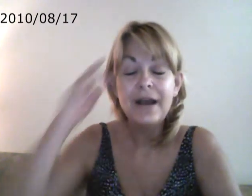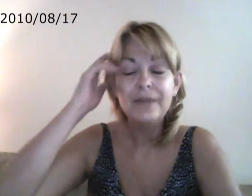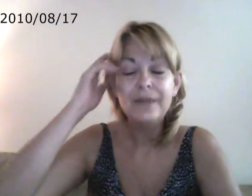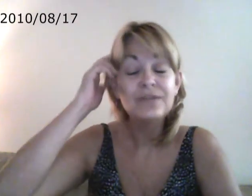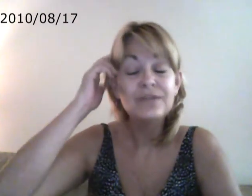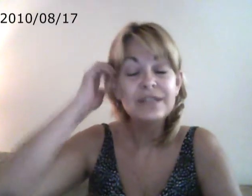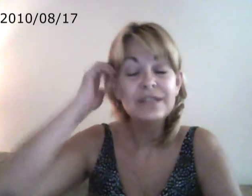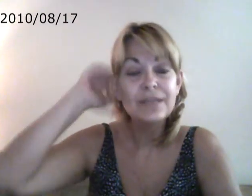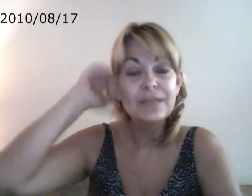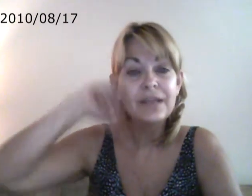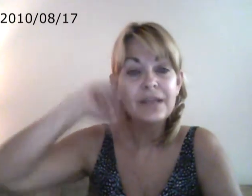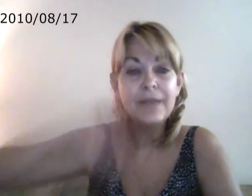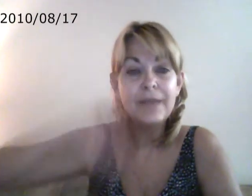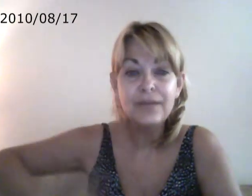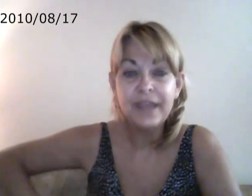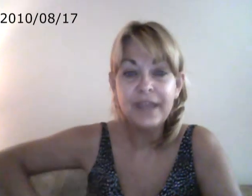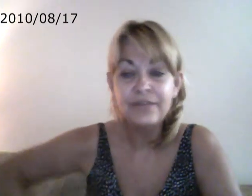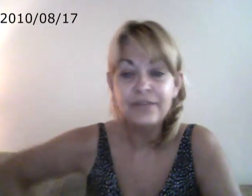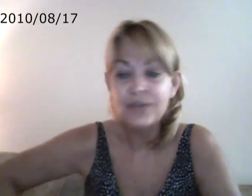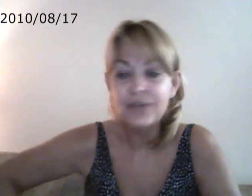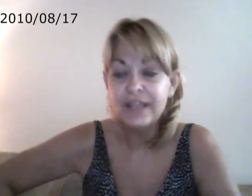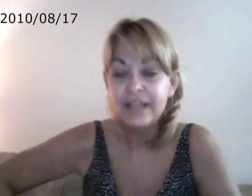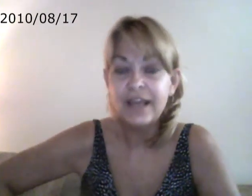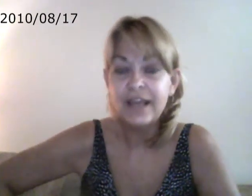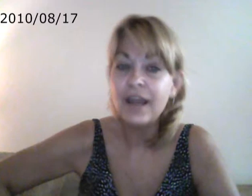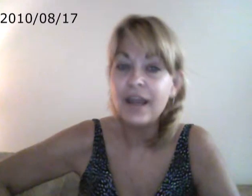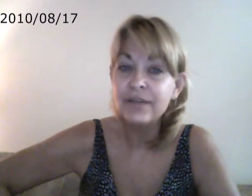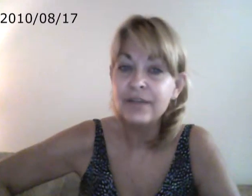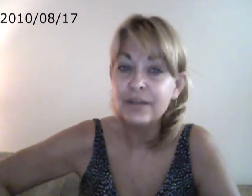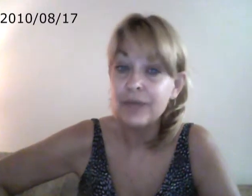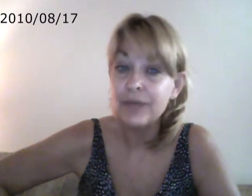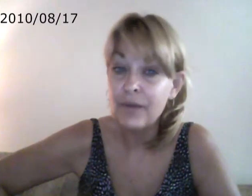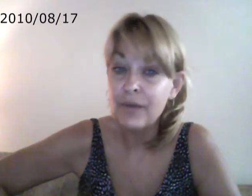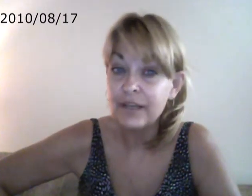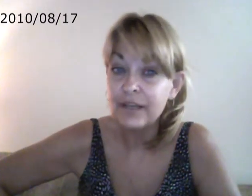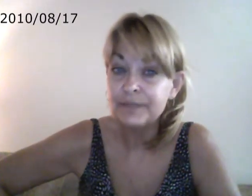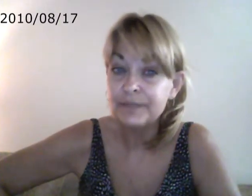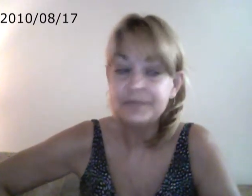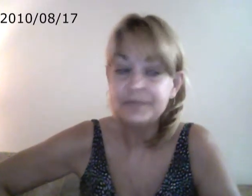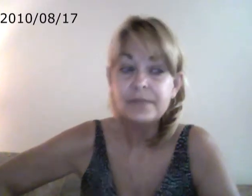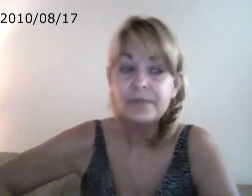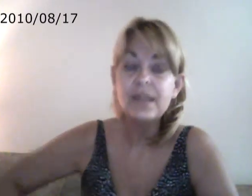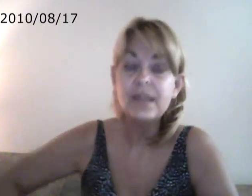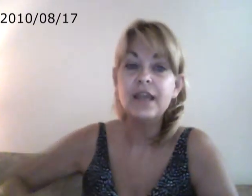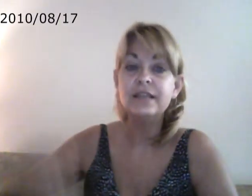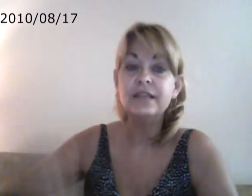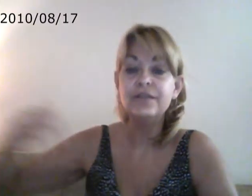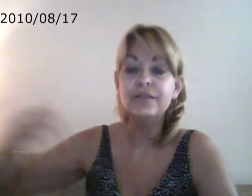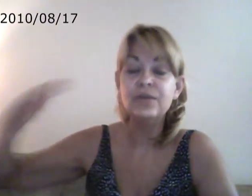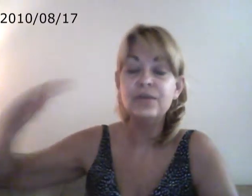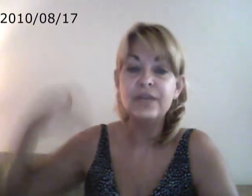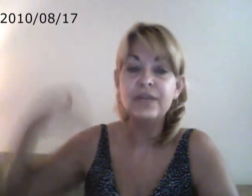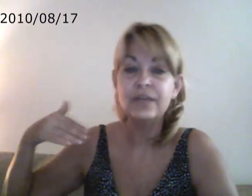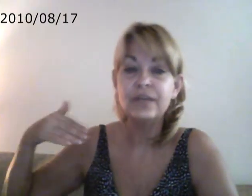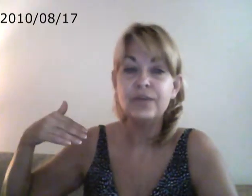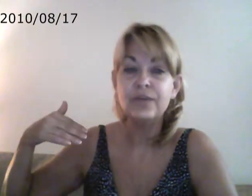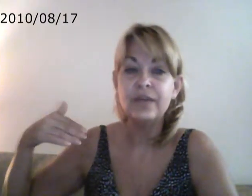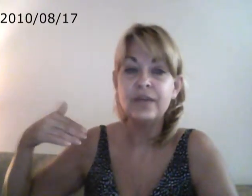So it is typically a male behavior trait that I only hear what I want to hear. And if you only want to hear what you want to hear,